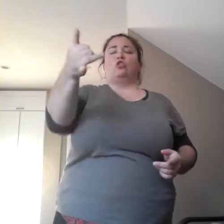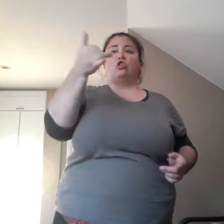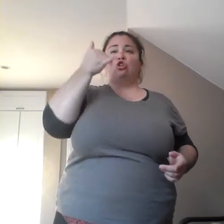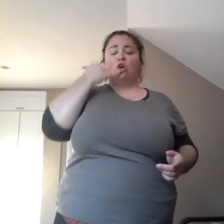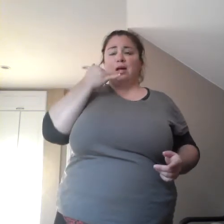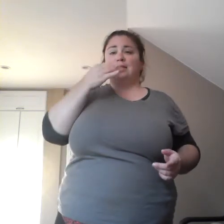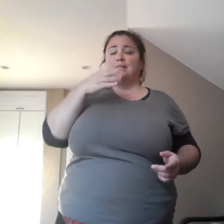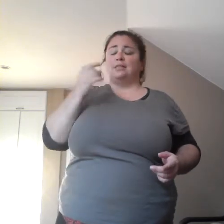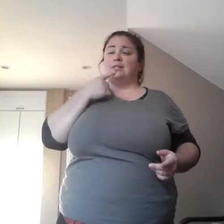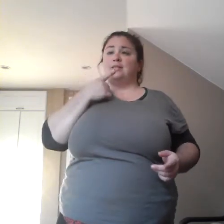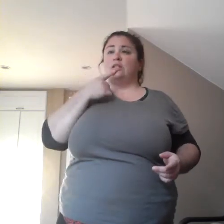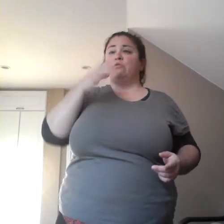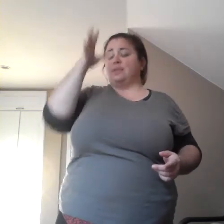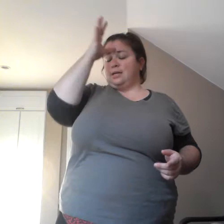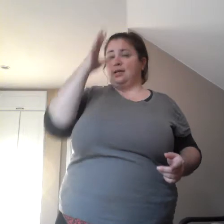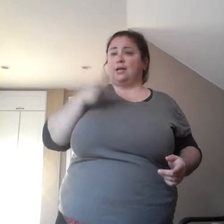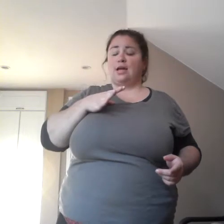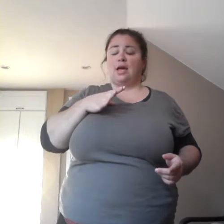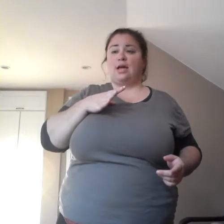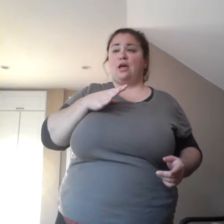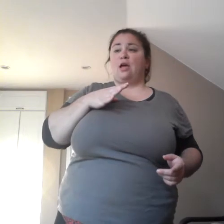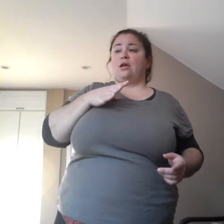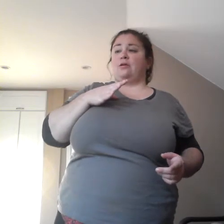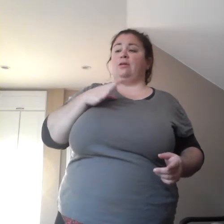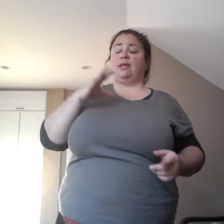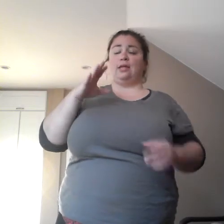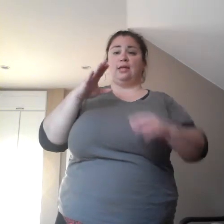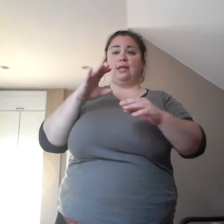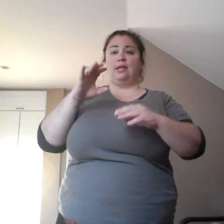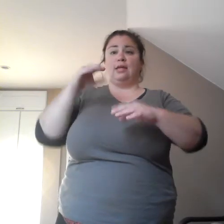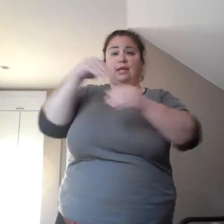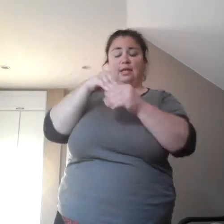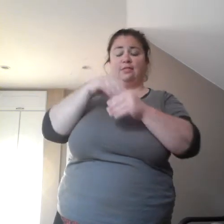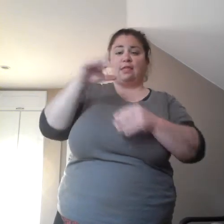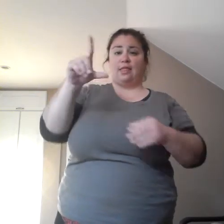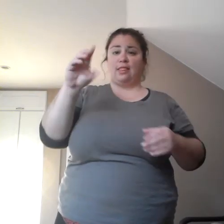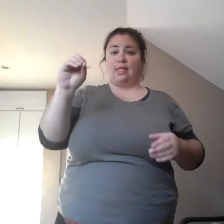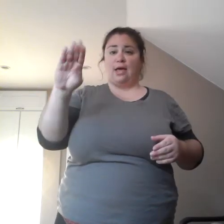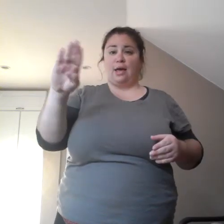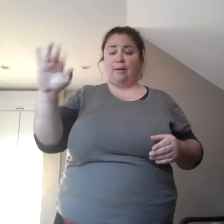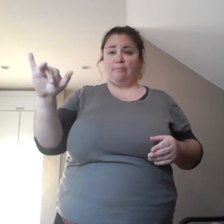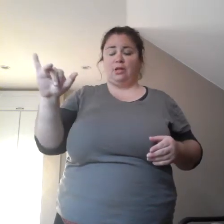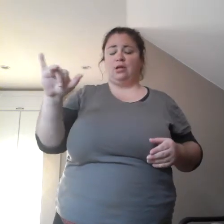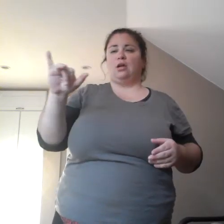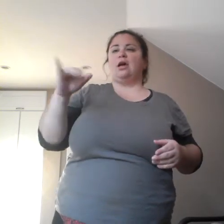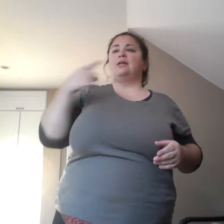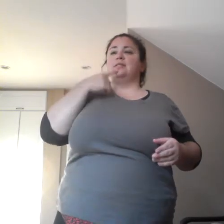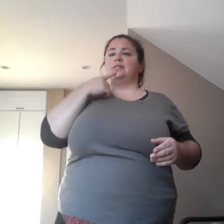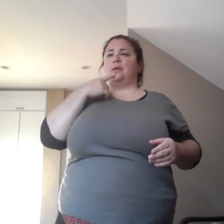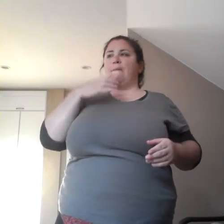saying that his girlfriend has been kidnapped. So, he, um, he,